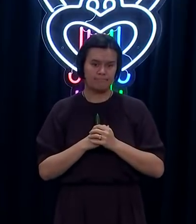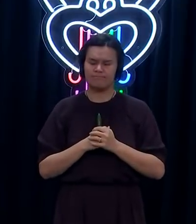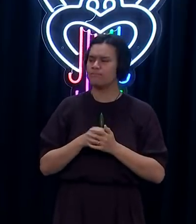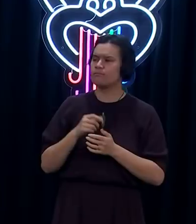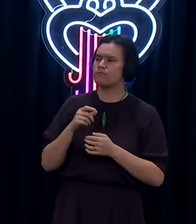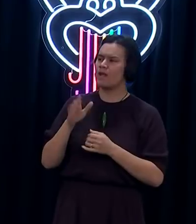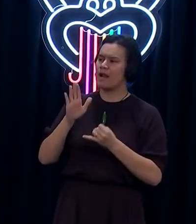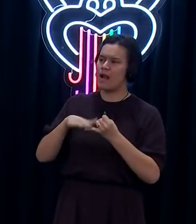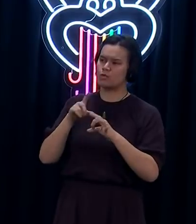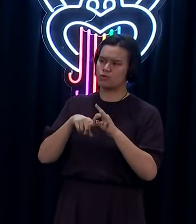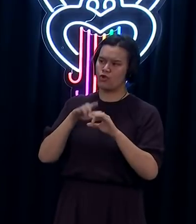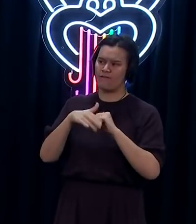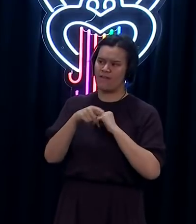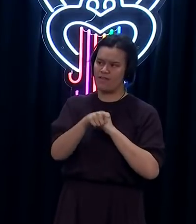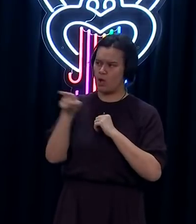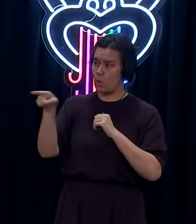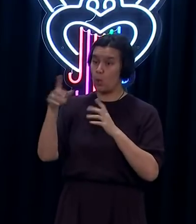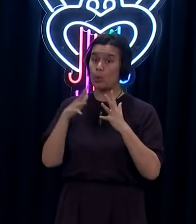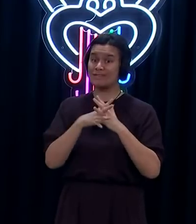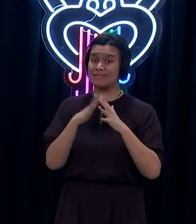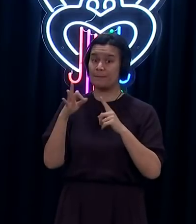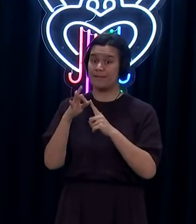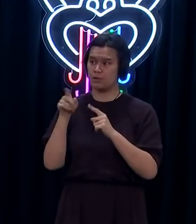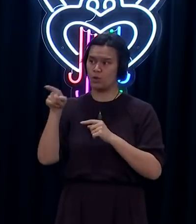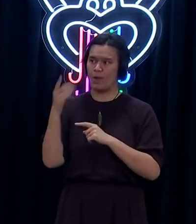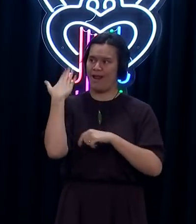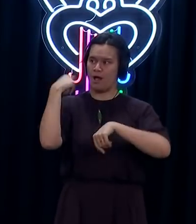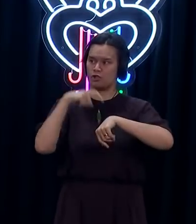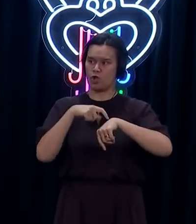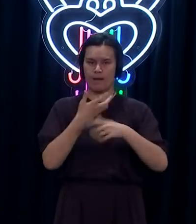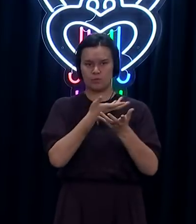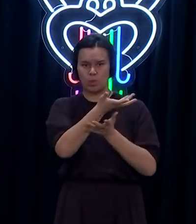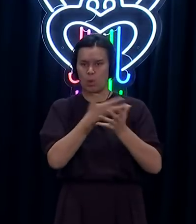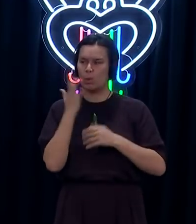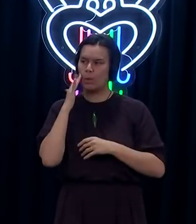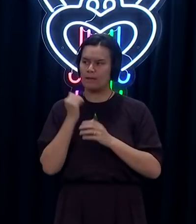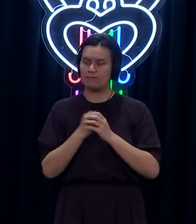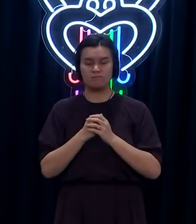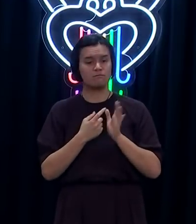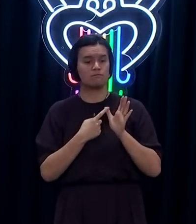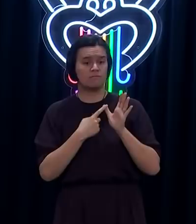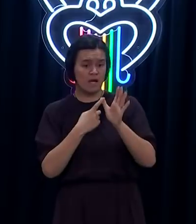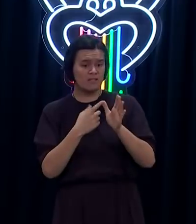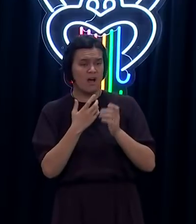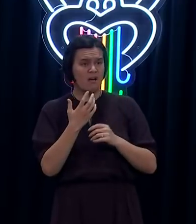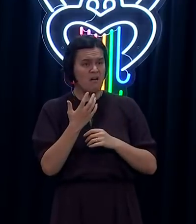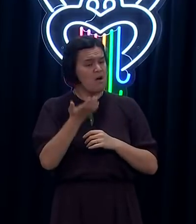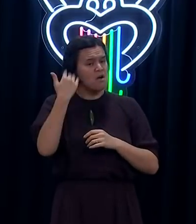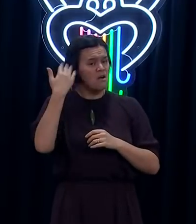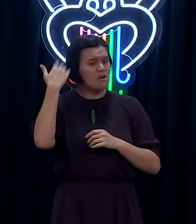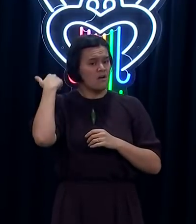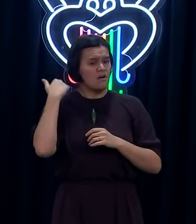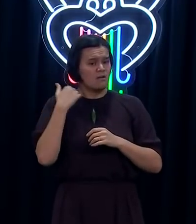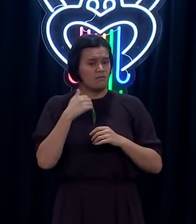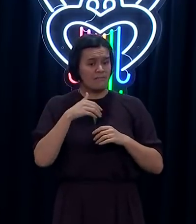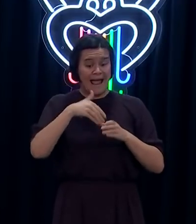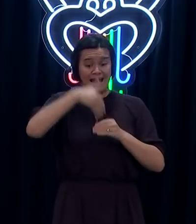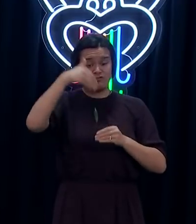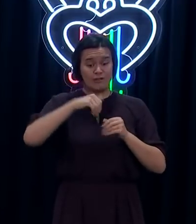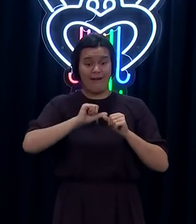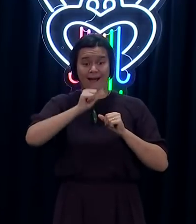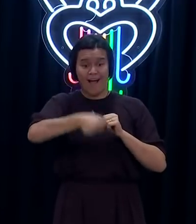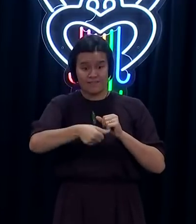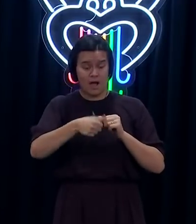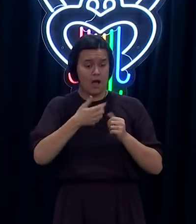When did you last speak to Winston? Do you have an ongoing relationship? Oh, it has been a little while. I have since the election, but it has been